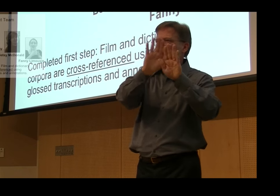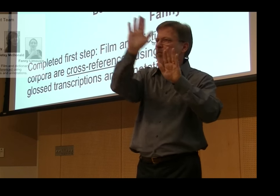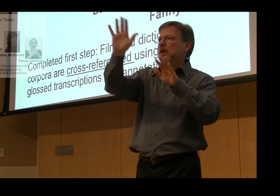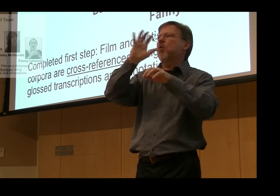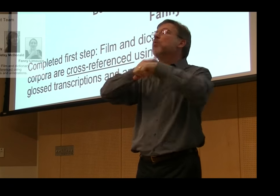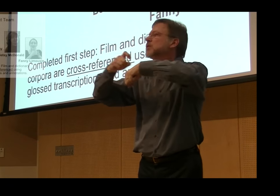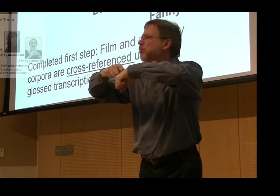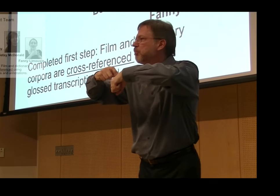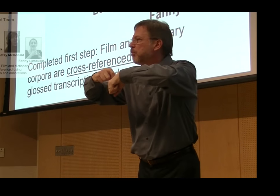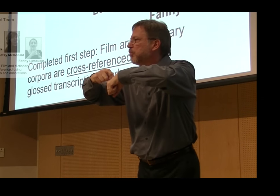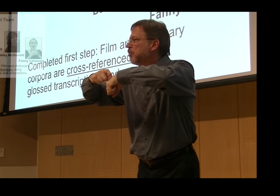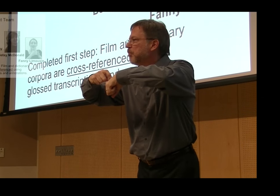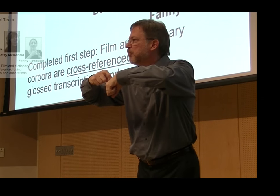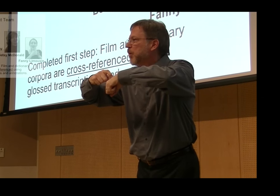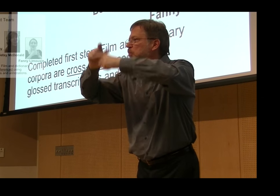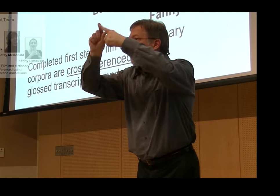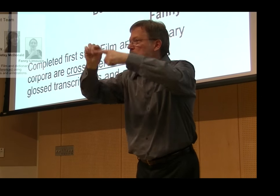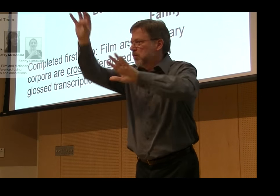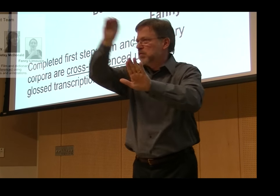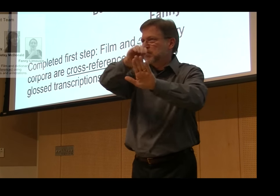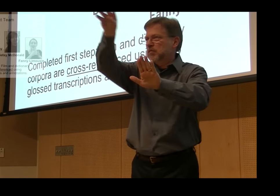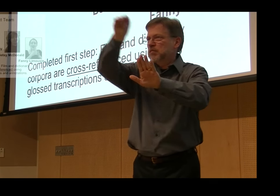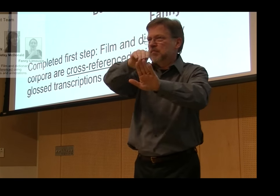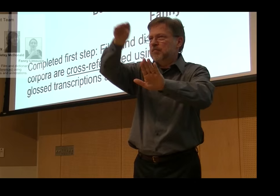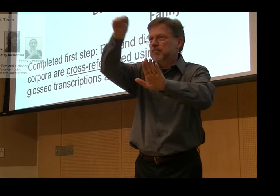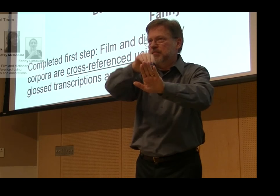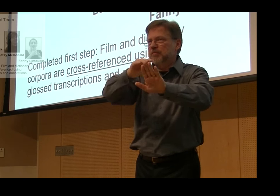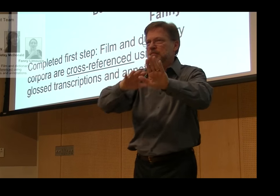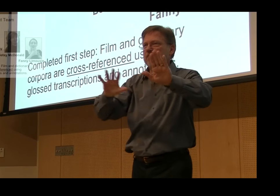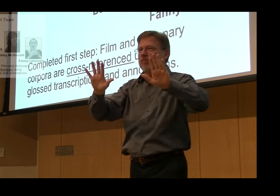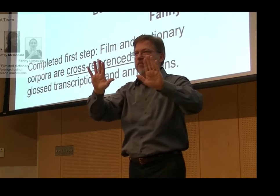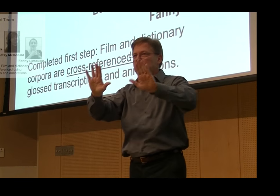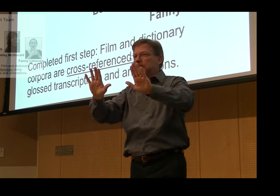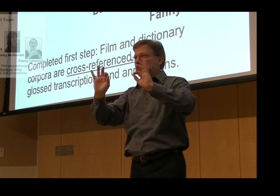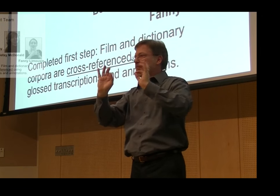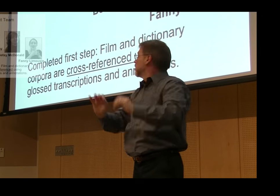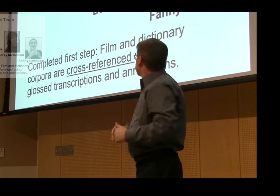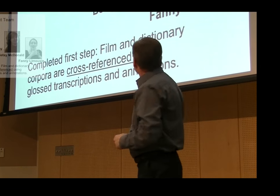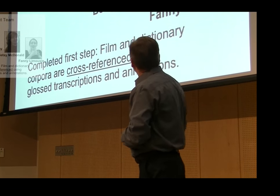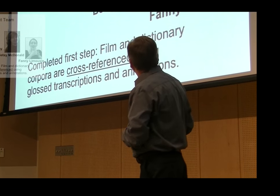We have English translation, English gloss transcriptions, and annotations